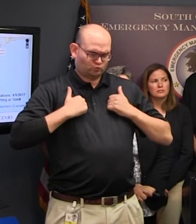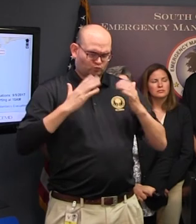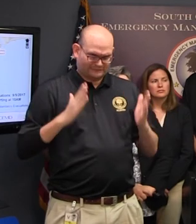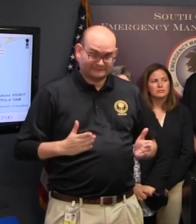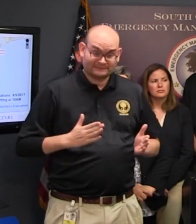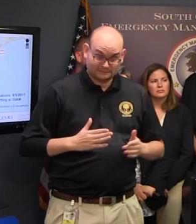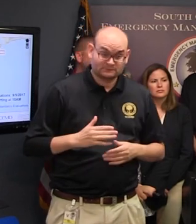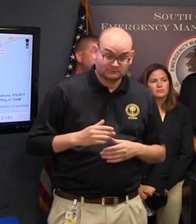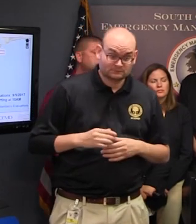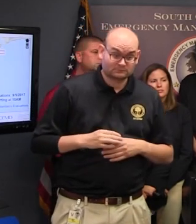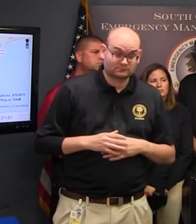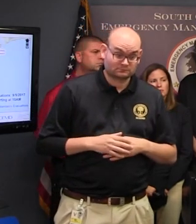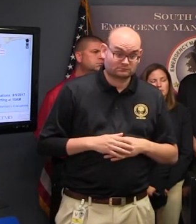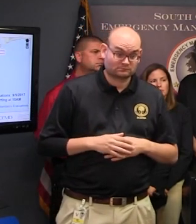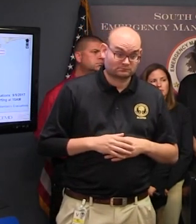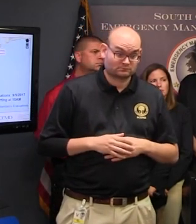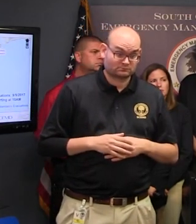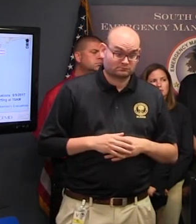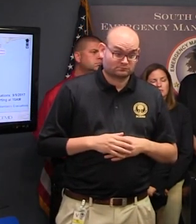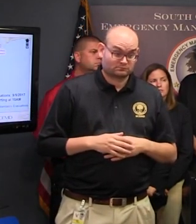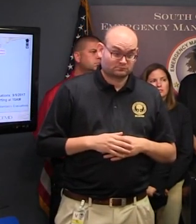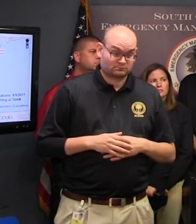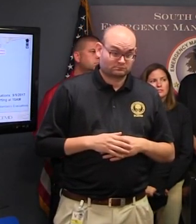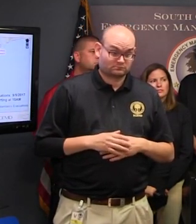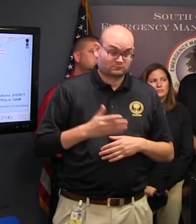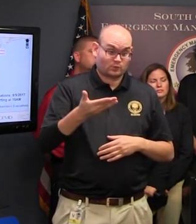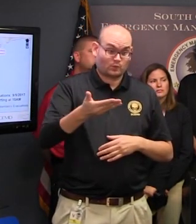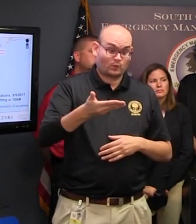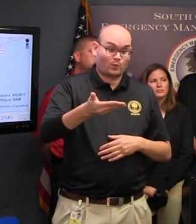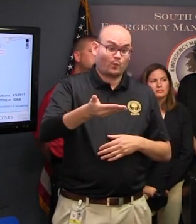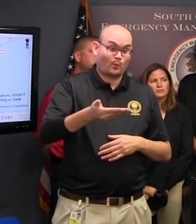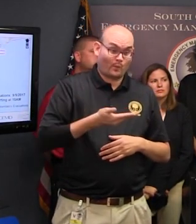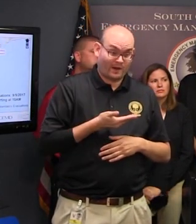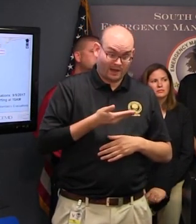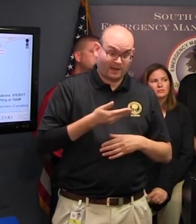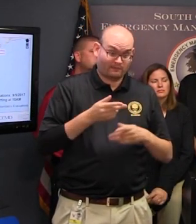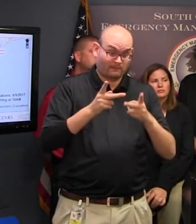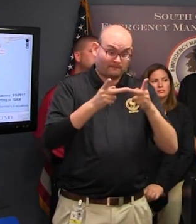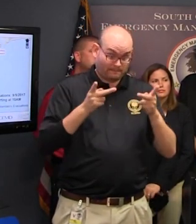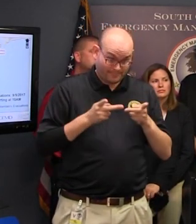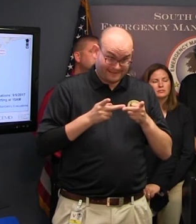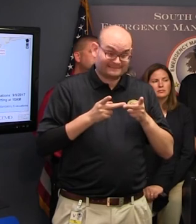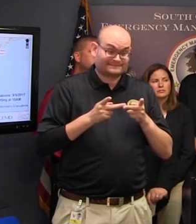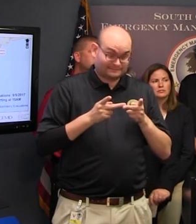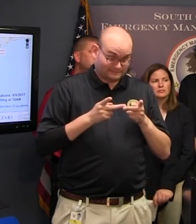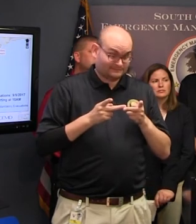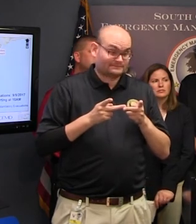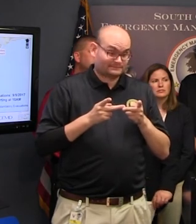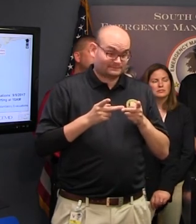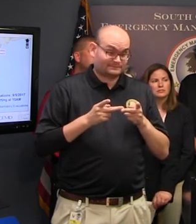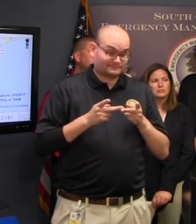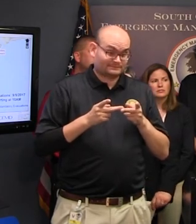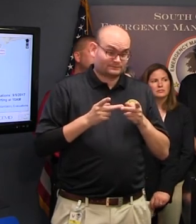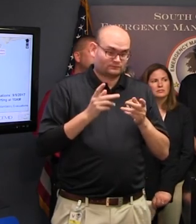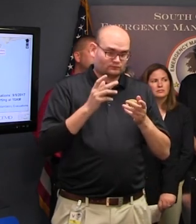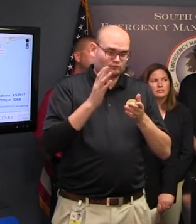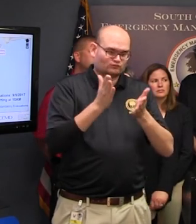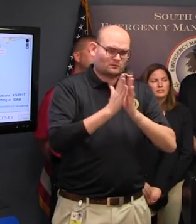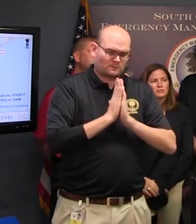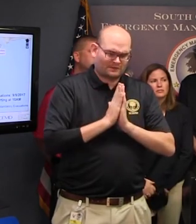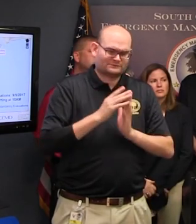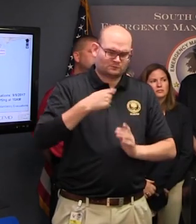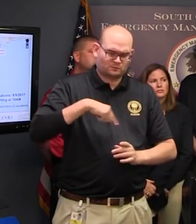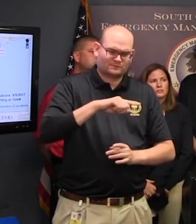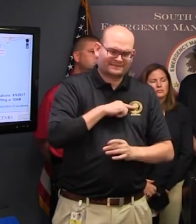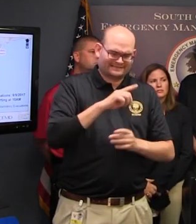Yes As a question has been addressed And it has been explained that these shelters